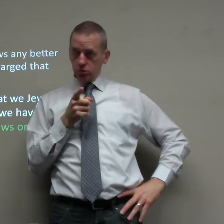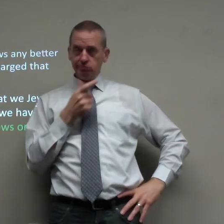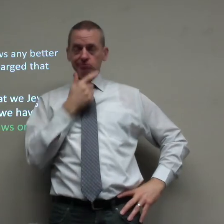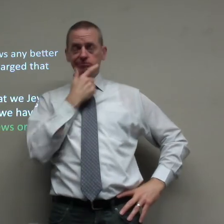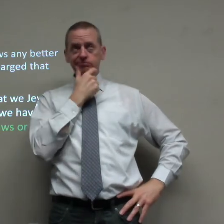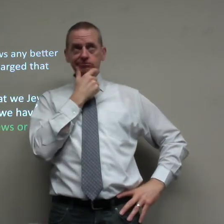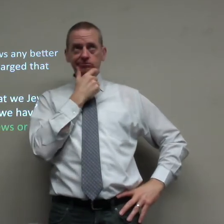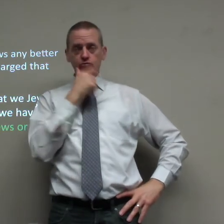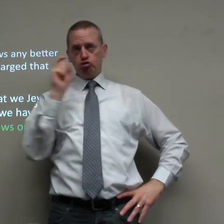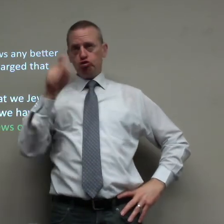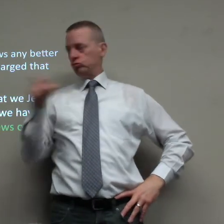really true?